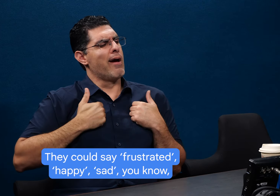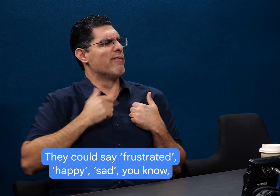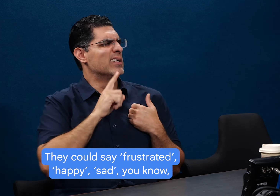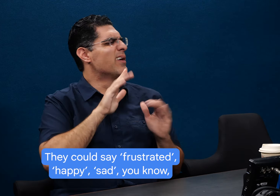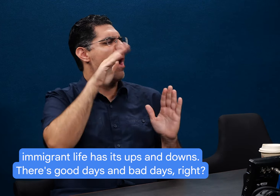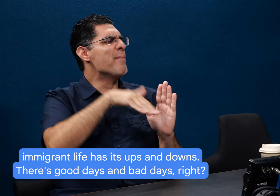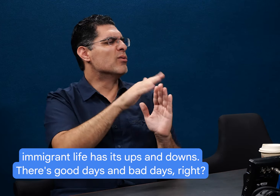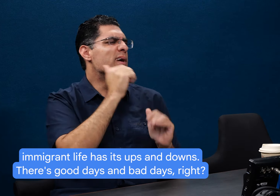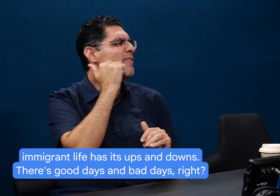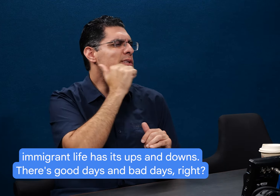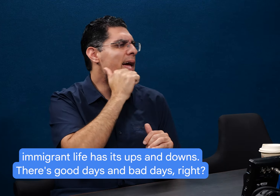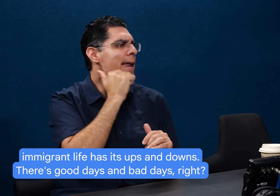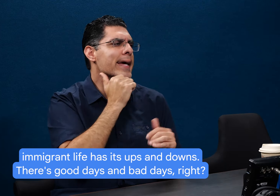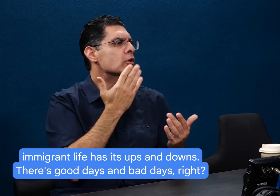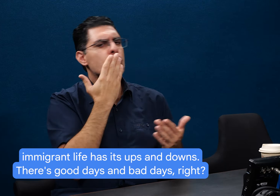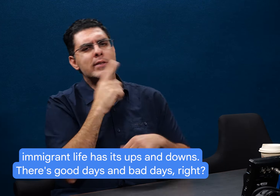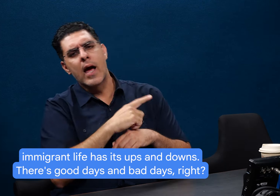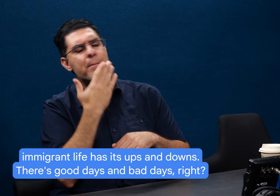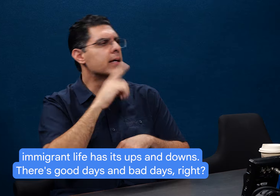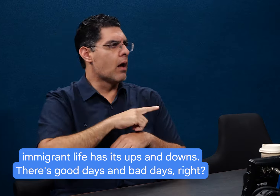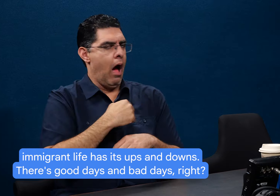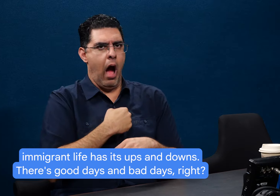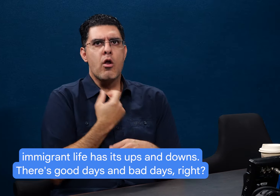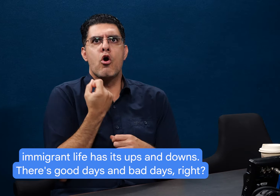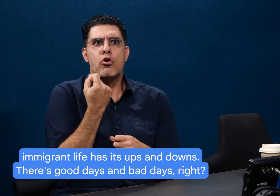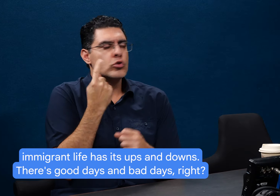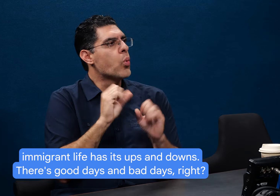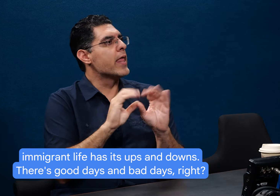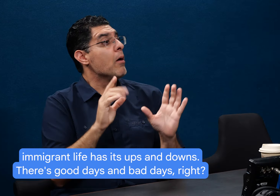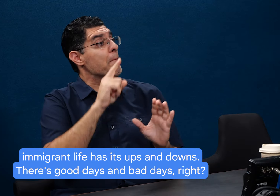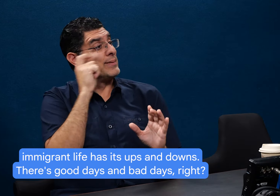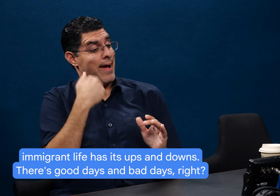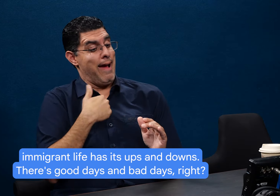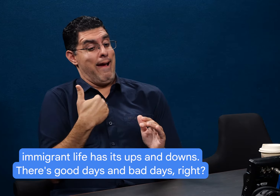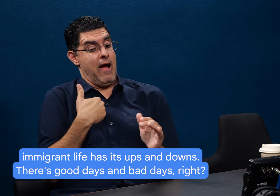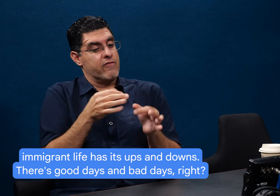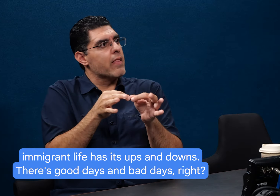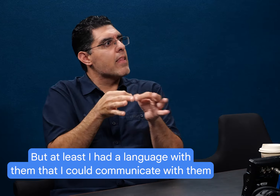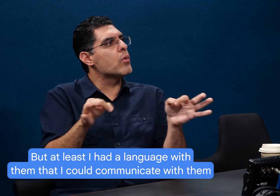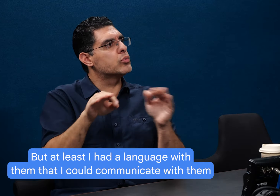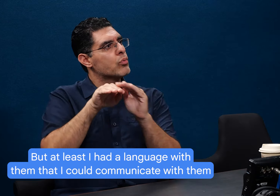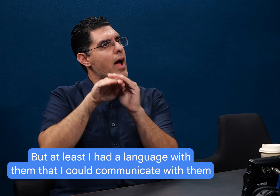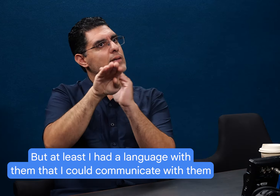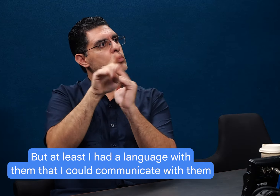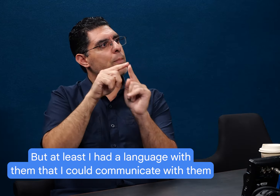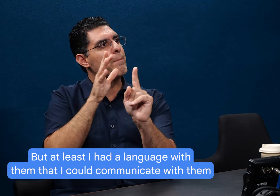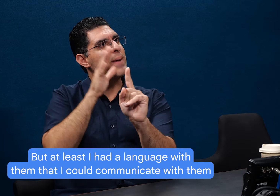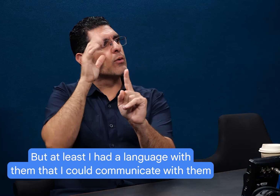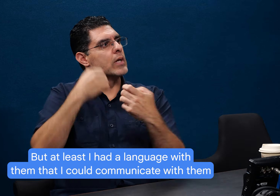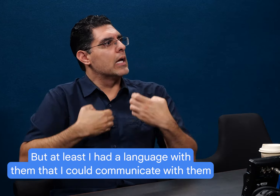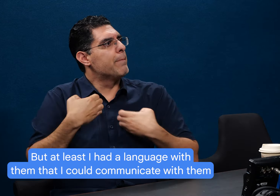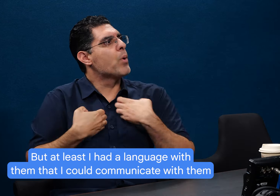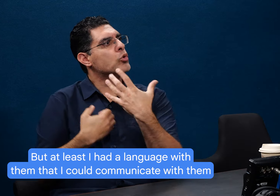sad. You know, immigrant life has its ups and downs. There's good days and bad days, right? So, but at least I